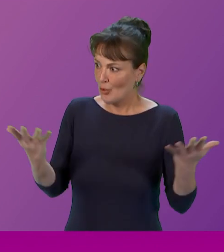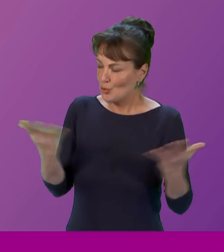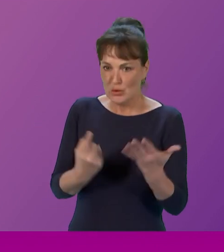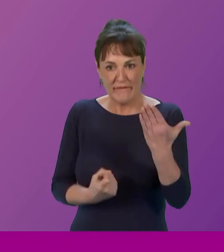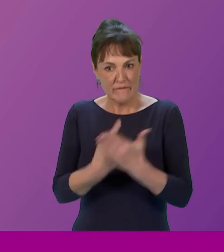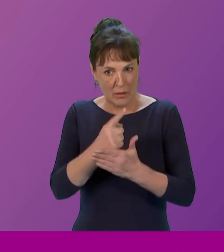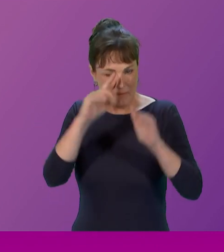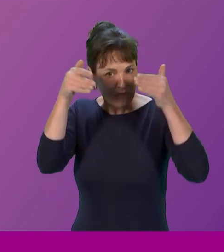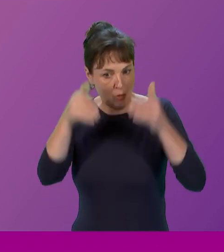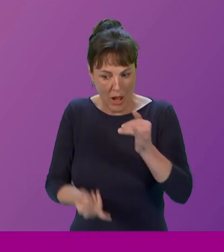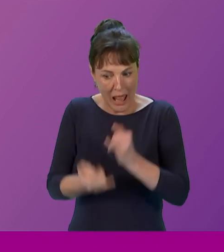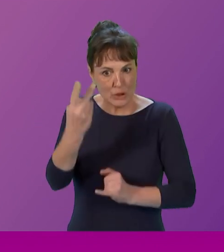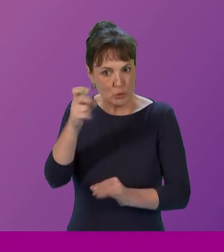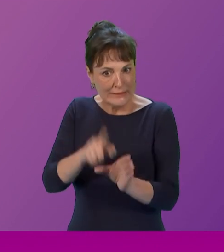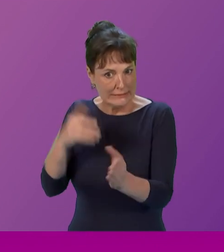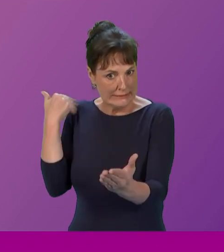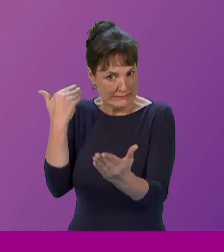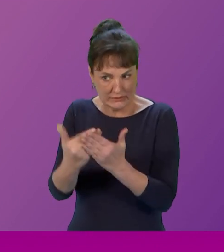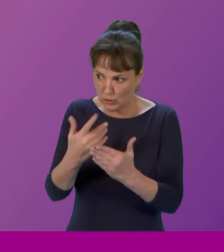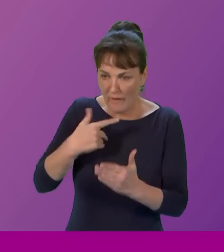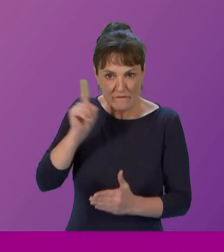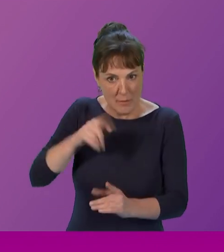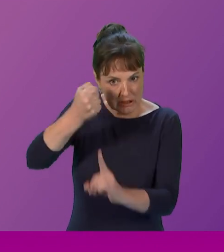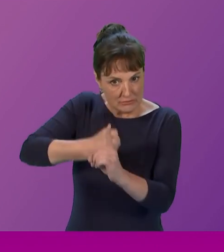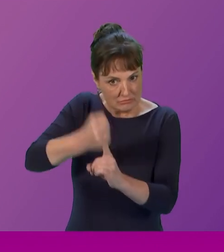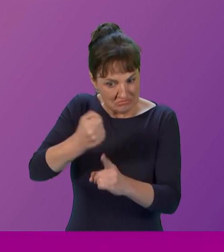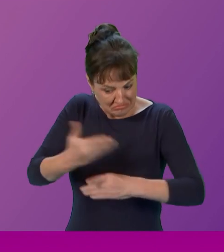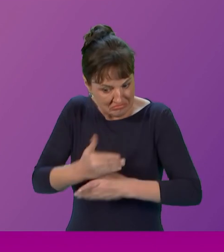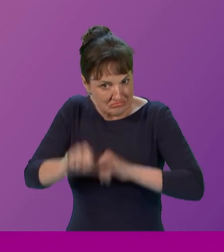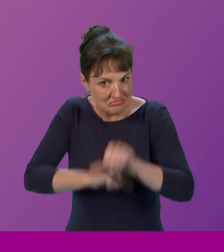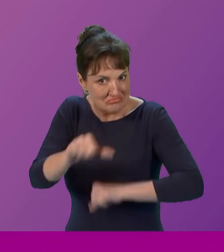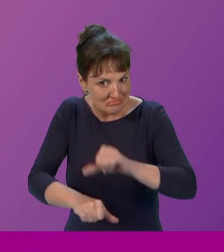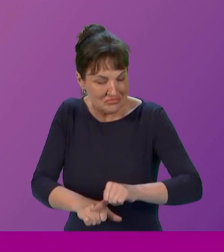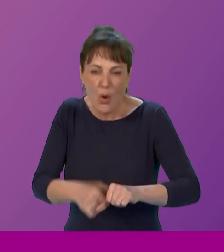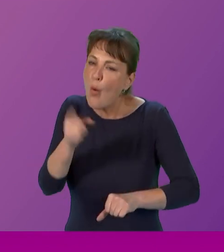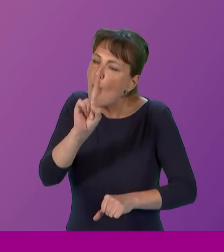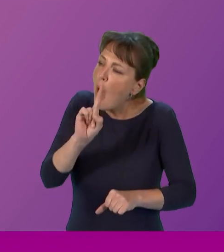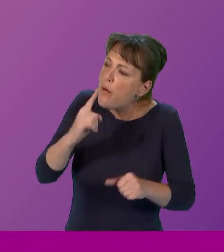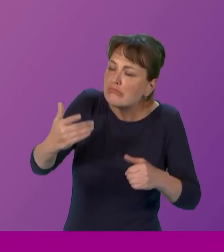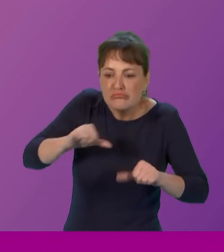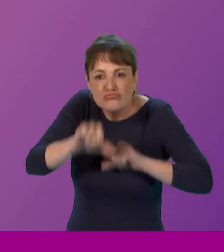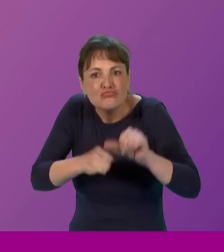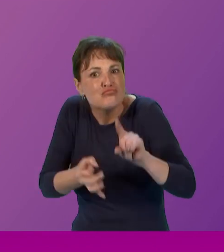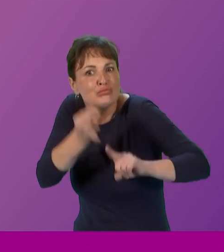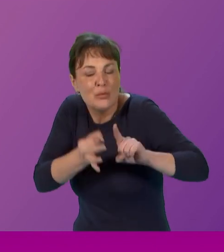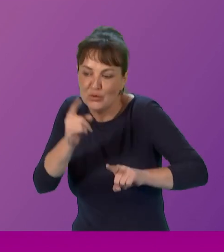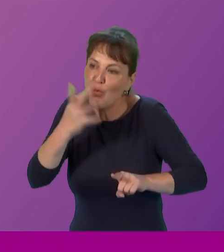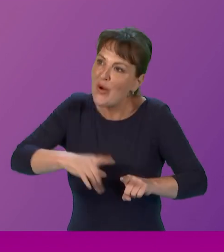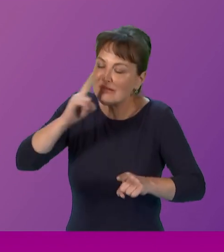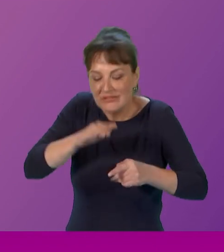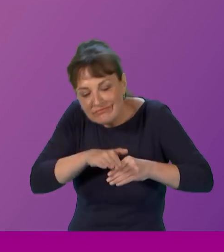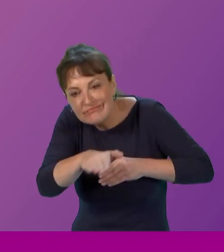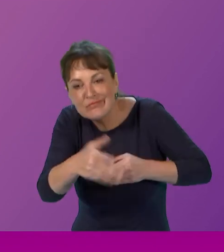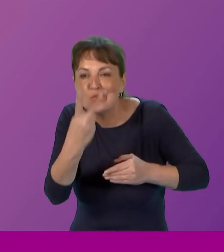action in Scotland. What progress would you like to see over the next 20 years for women and girls in Scotland? Well, there's a big